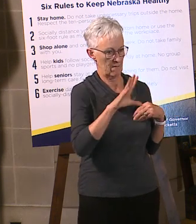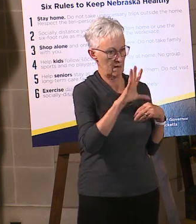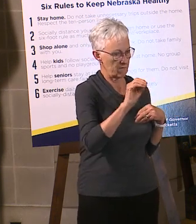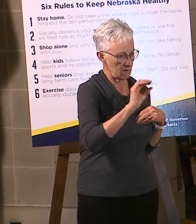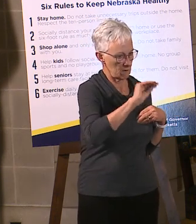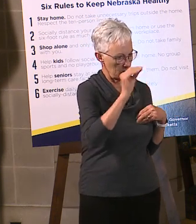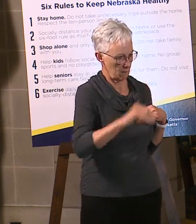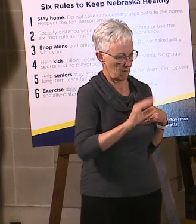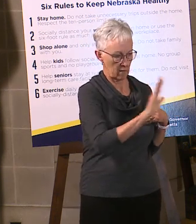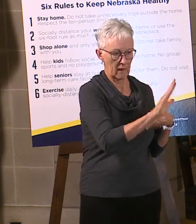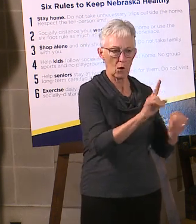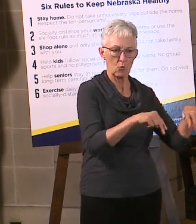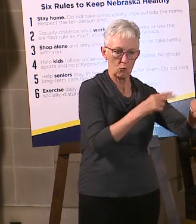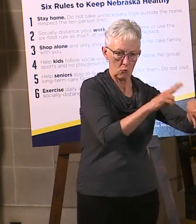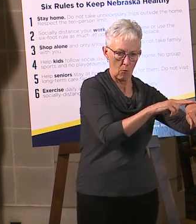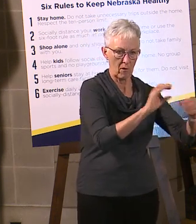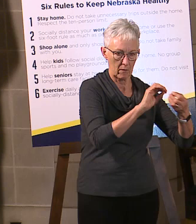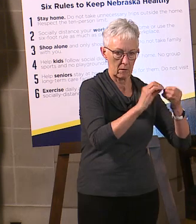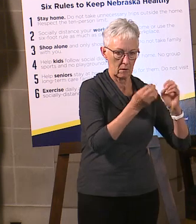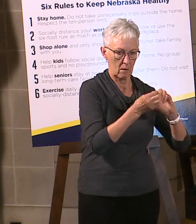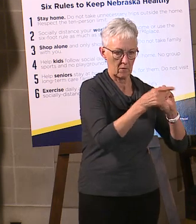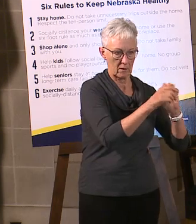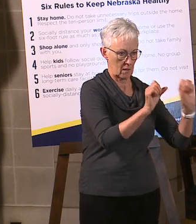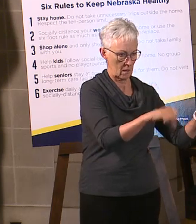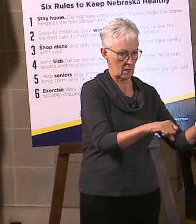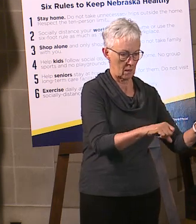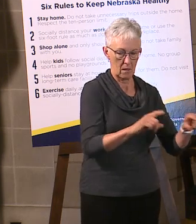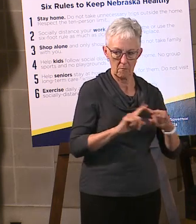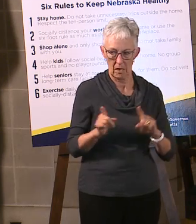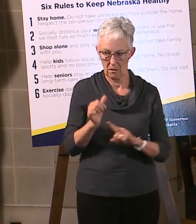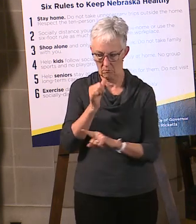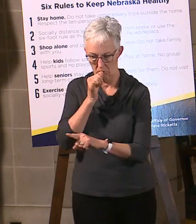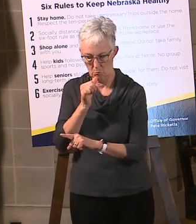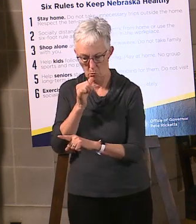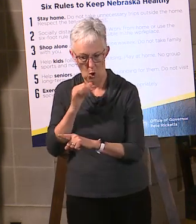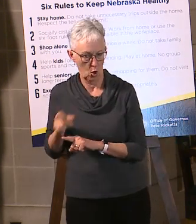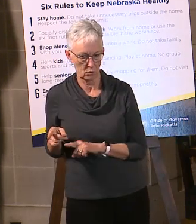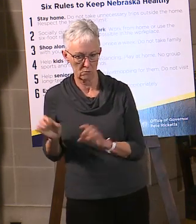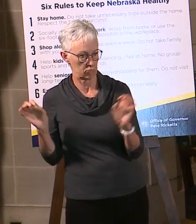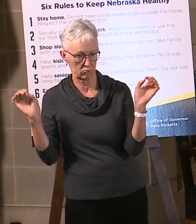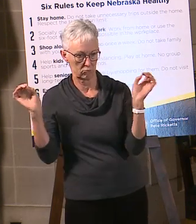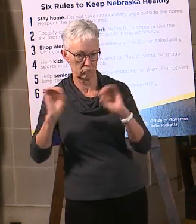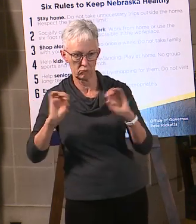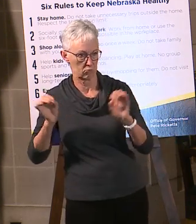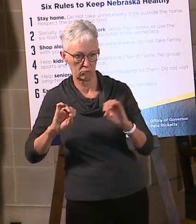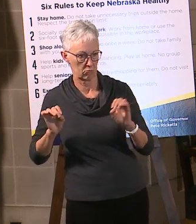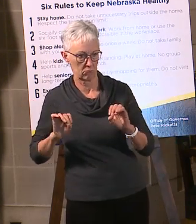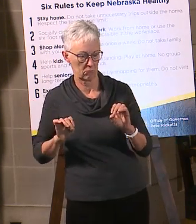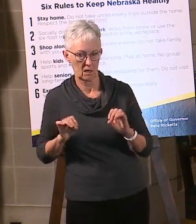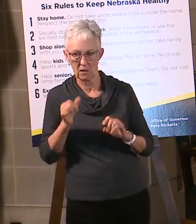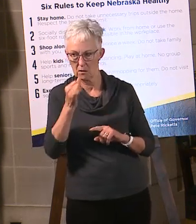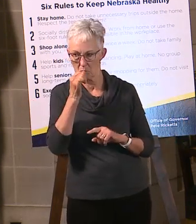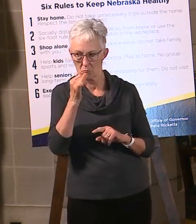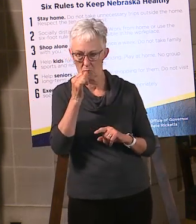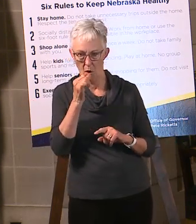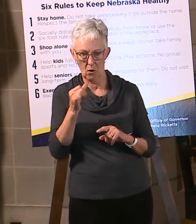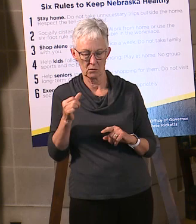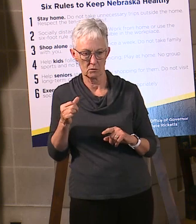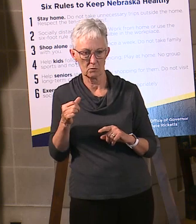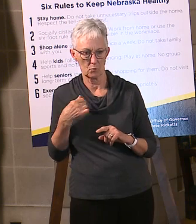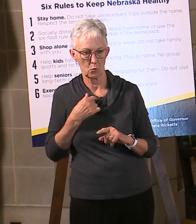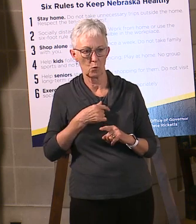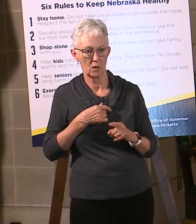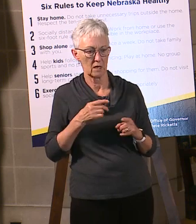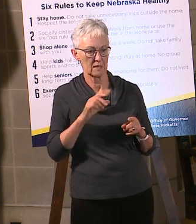no incapacity for bars as taking a step on this program. So first of all, I'd say to the bar owners, that's a step, right?